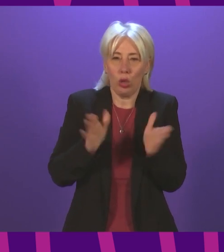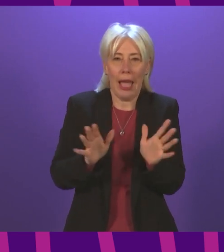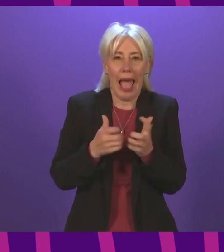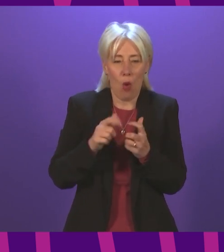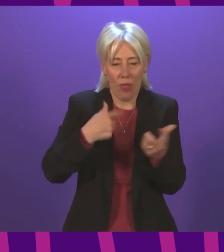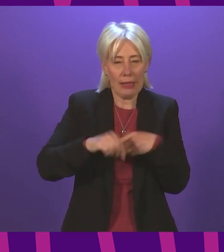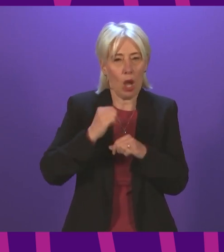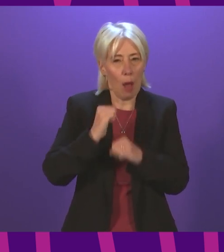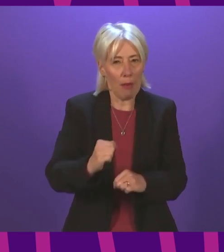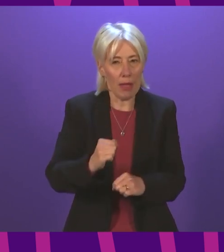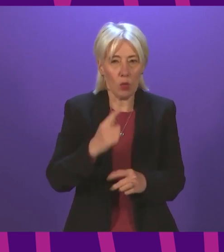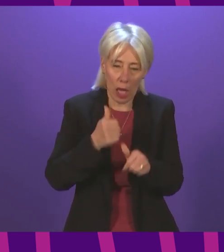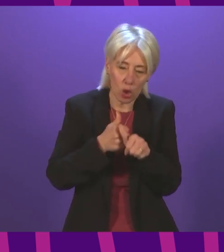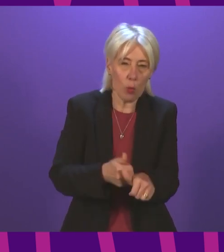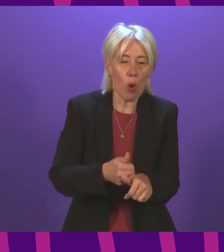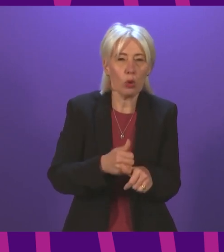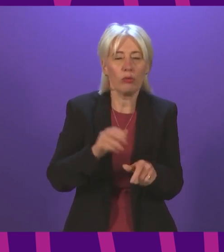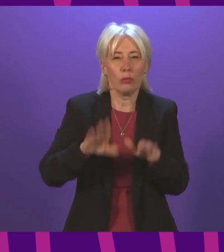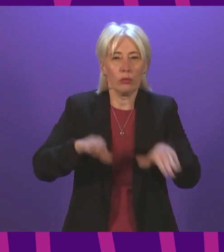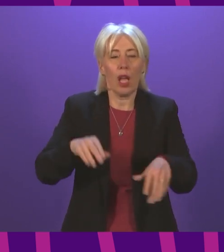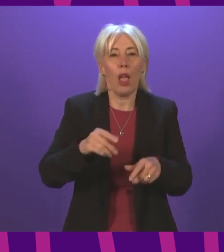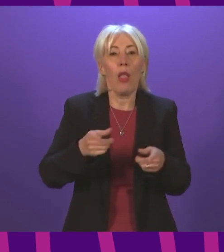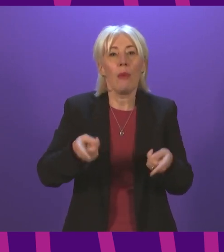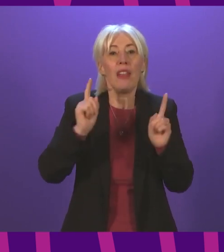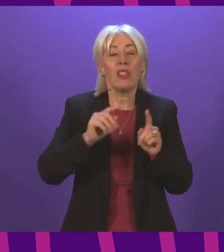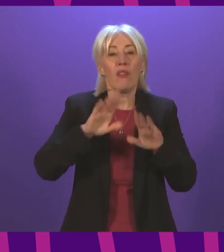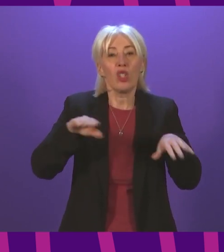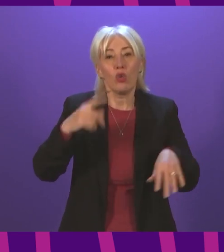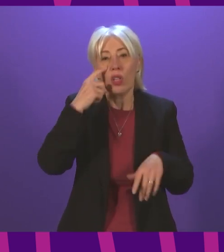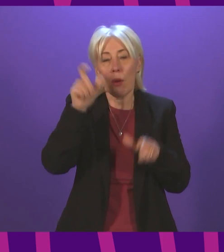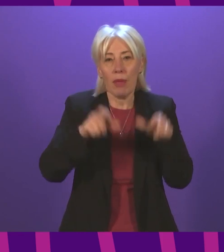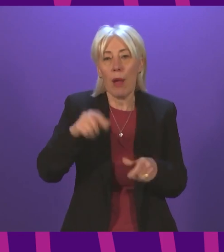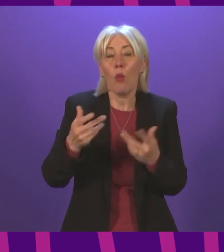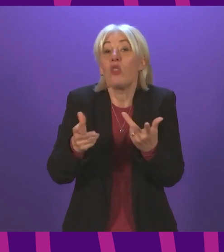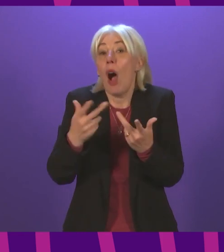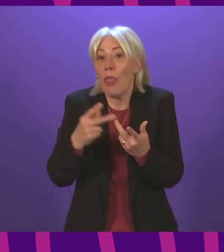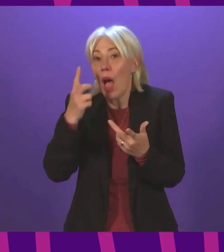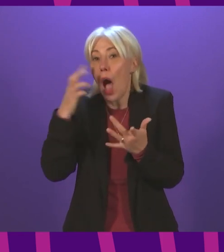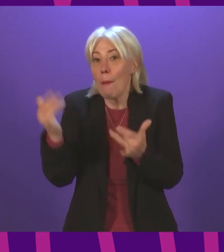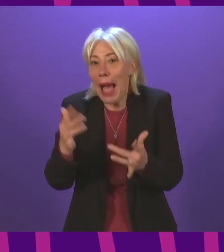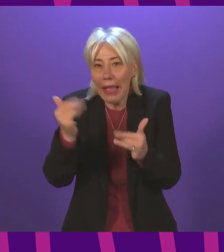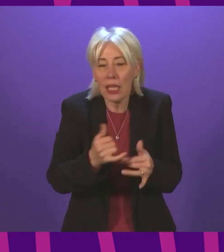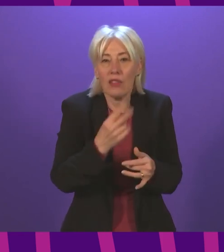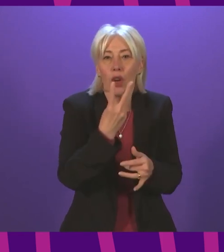that commitment. And the Minister for Children and Young People will shortly announce additional pilot authorities for 2022-23. Megan